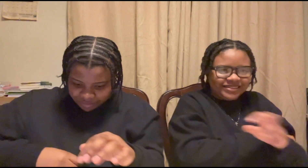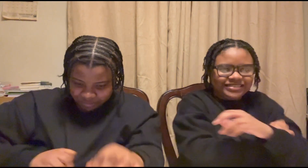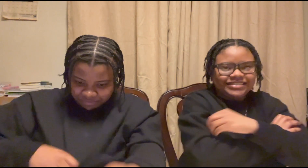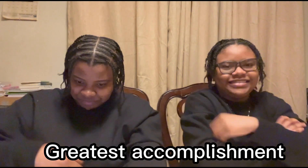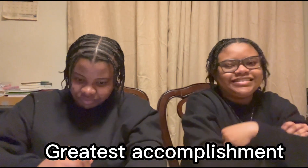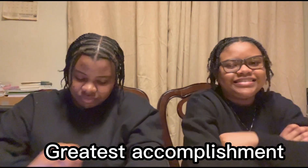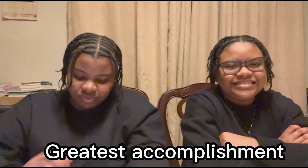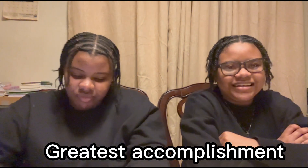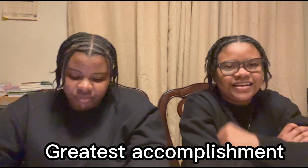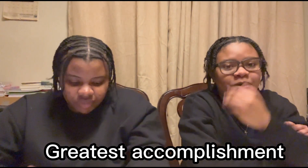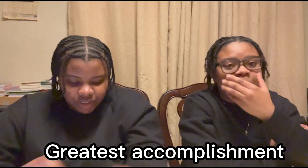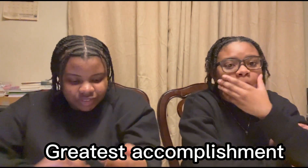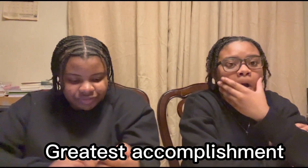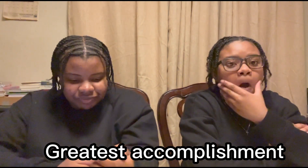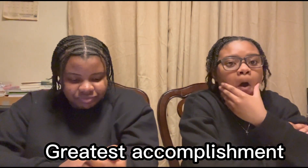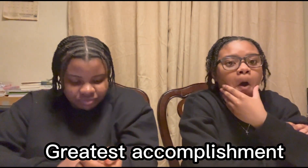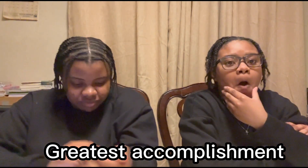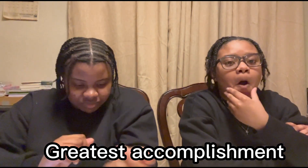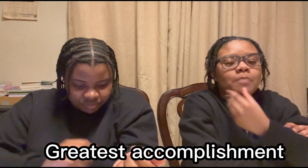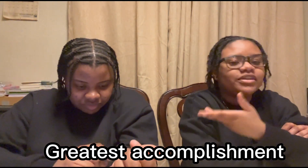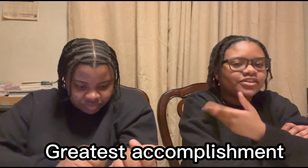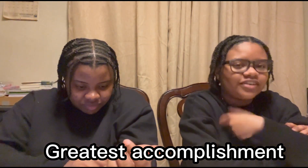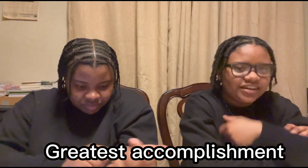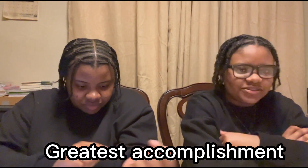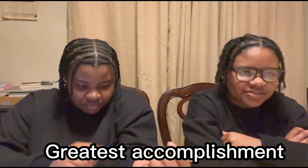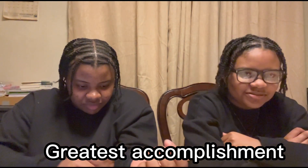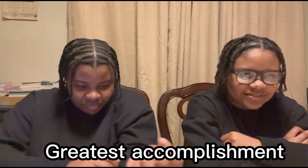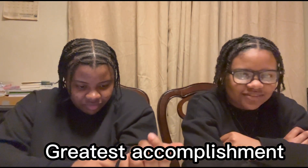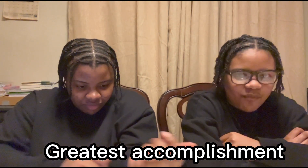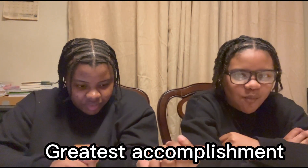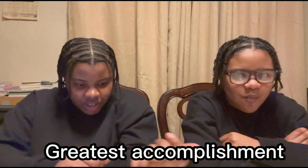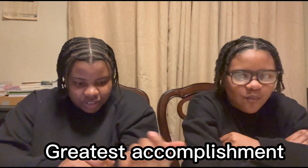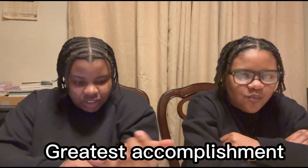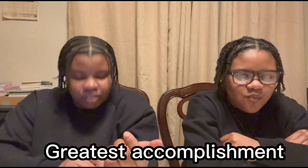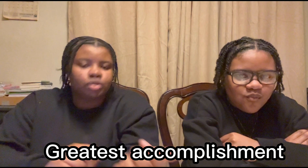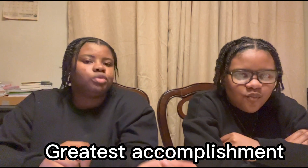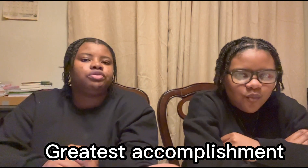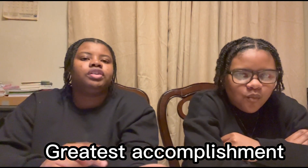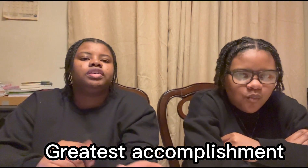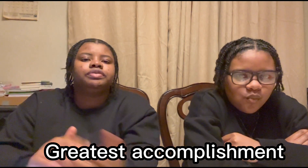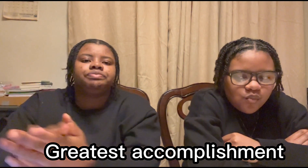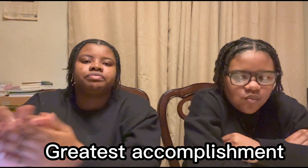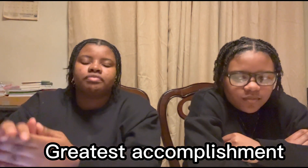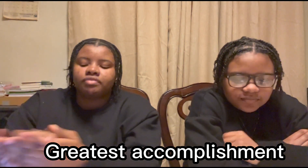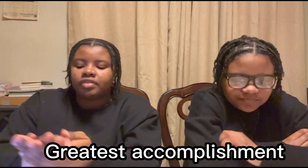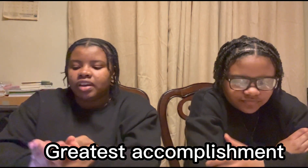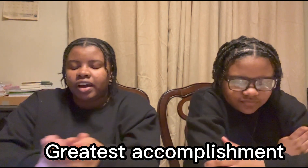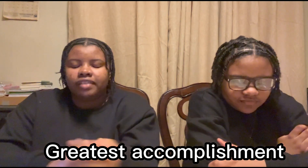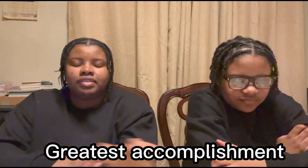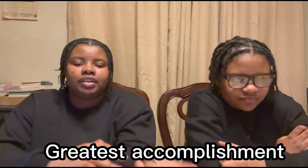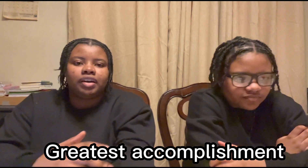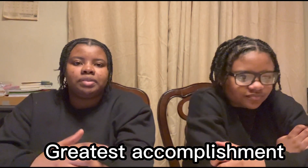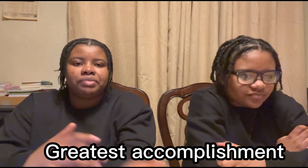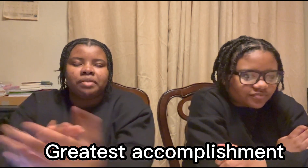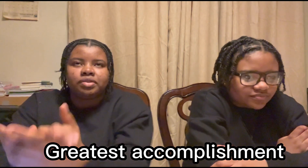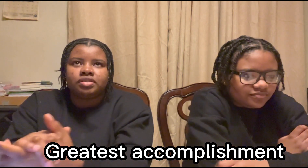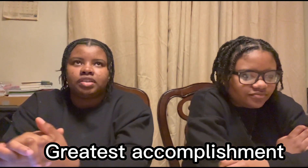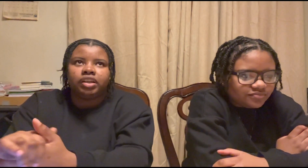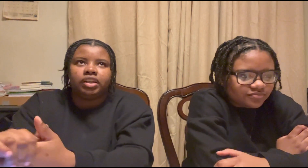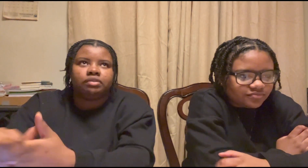i'm gonna let her handle this one i think so far i have a lot but i'm gonna just like give